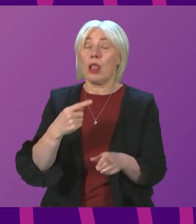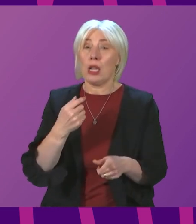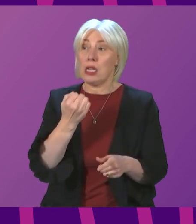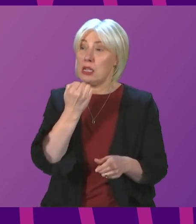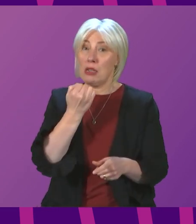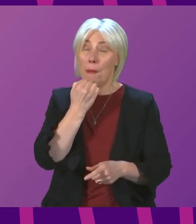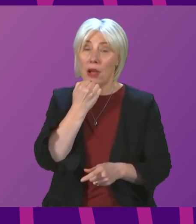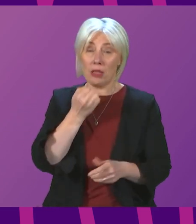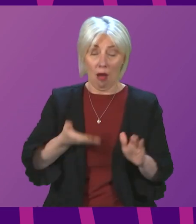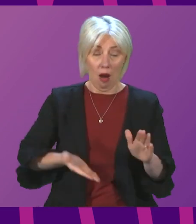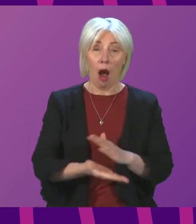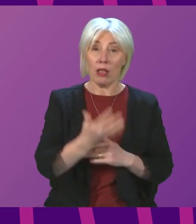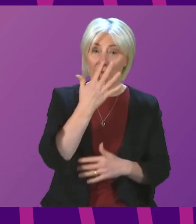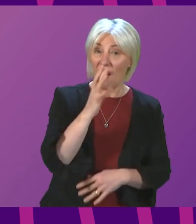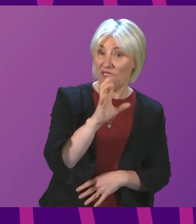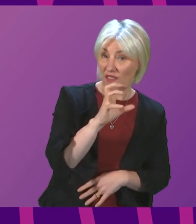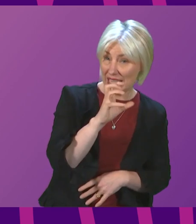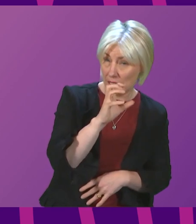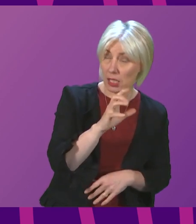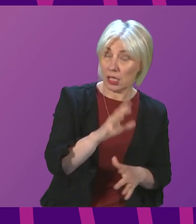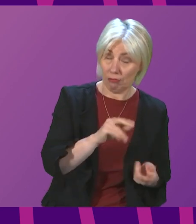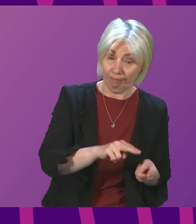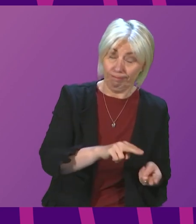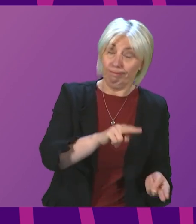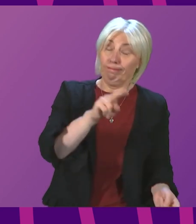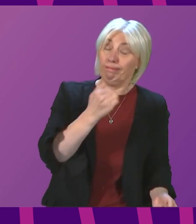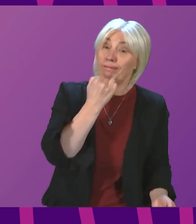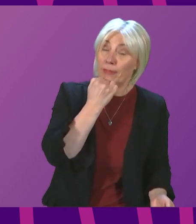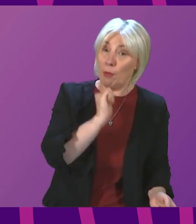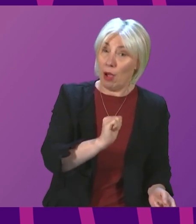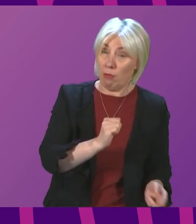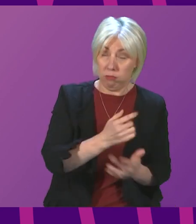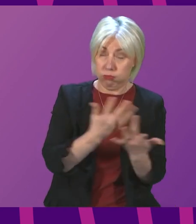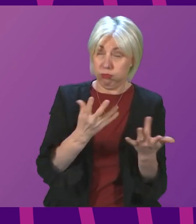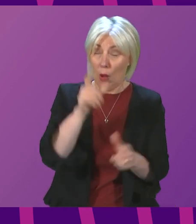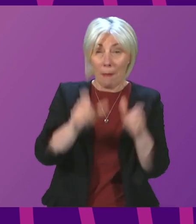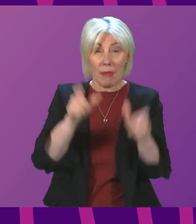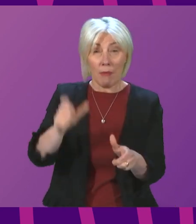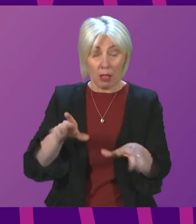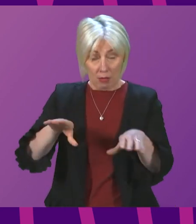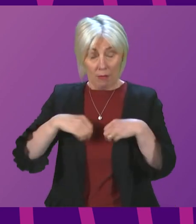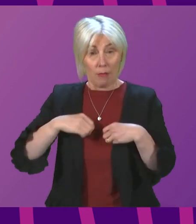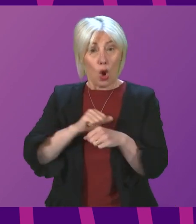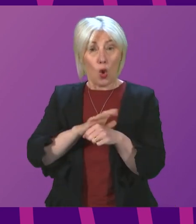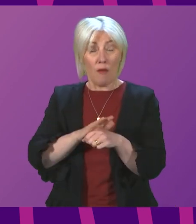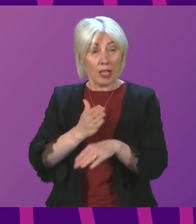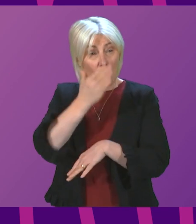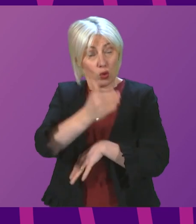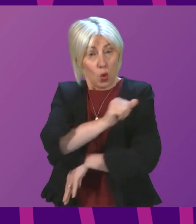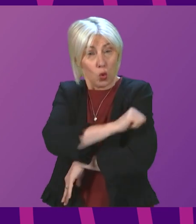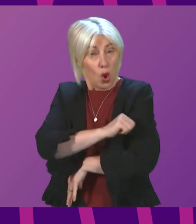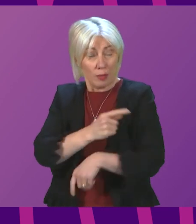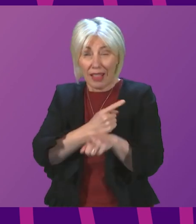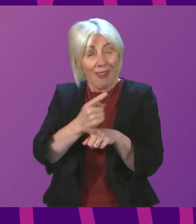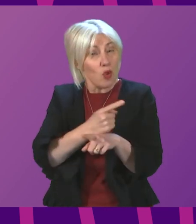in the under-15s are actually rising. Also, hundreds of people with Covid are still being admitted to hospital each week, which means the NHS